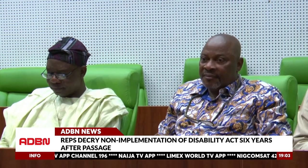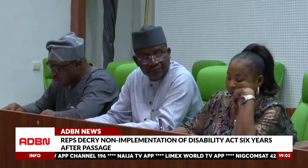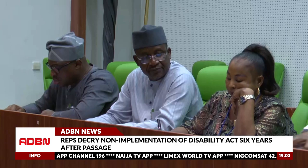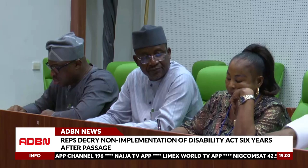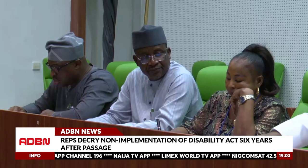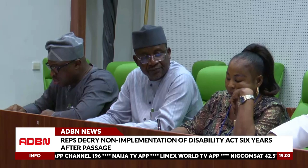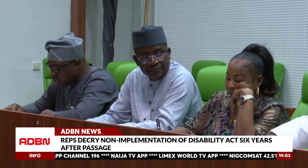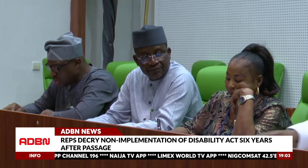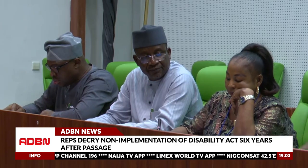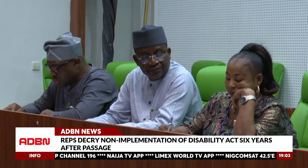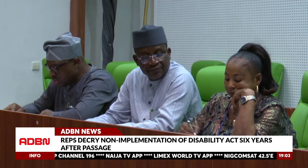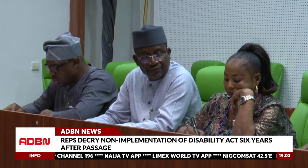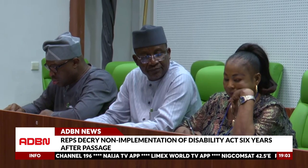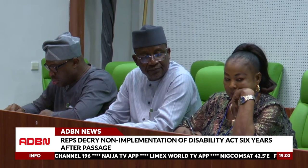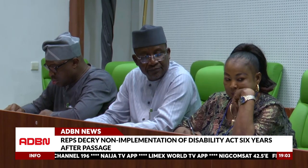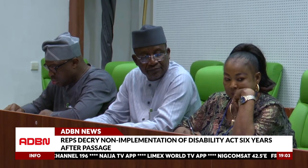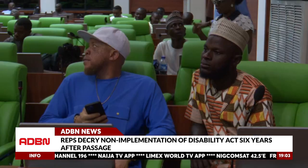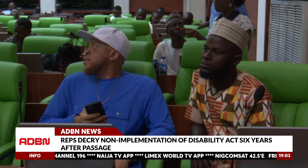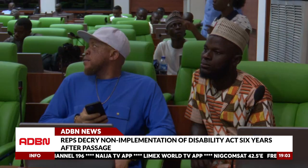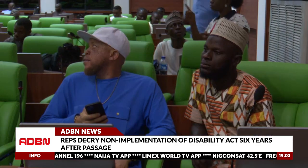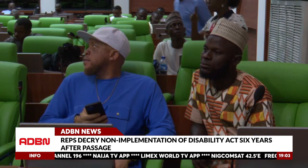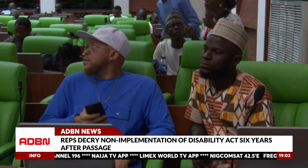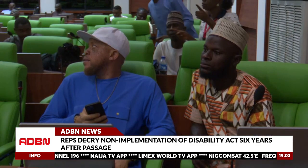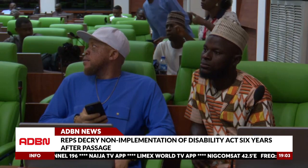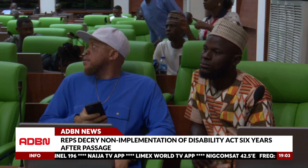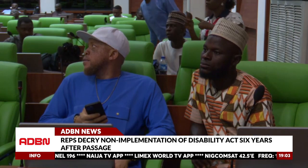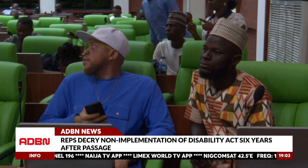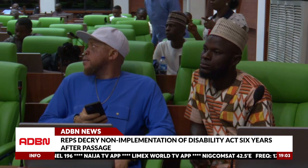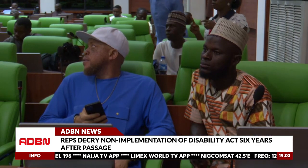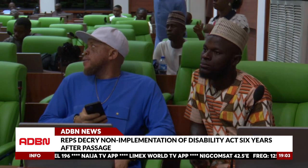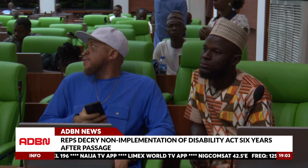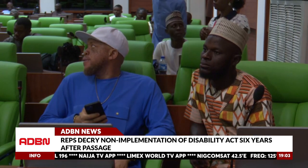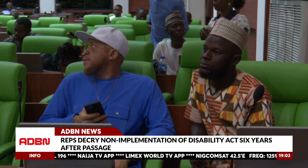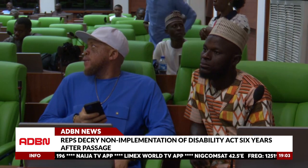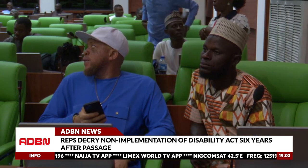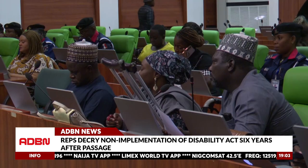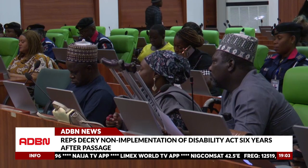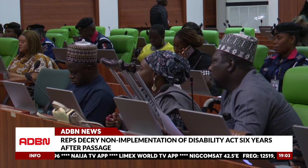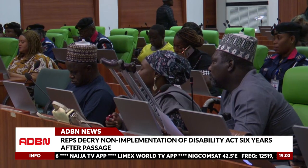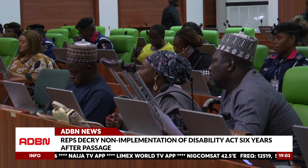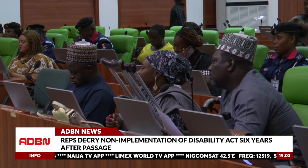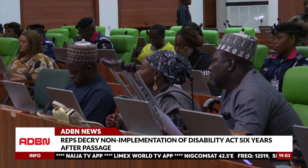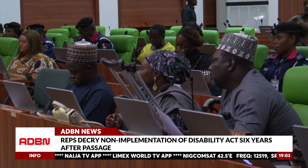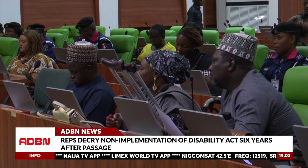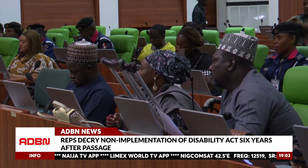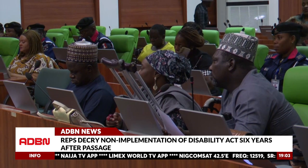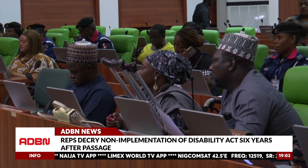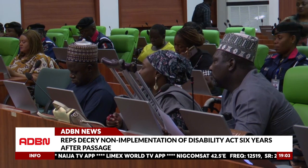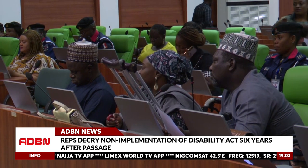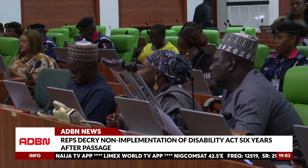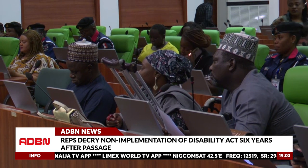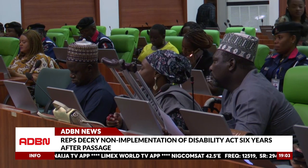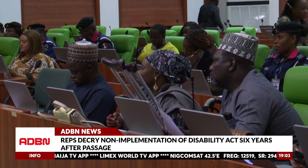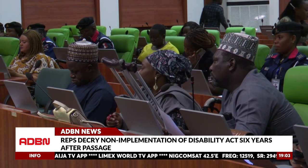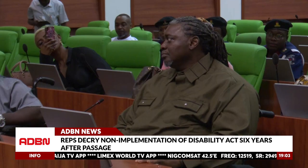by former President Mohamed Wari, as insignificance. He urged Chairman of the House Committee